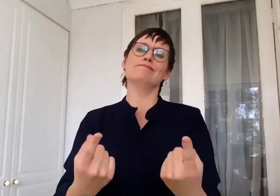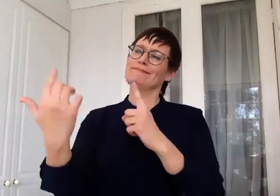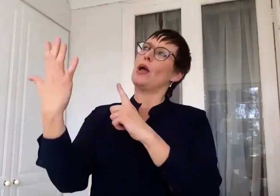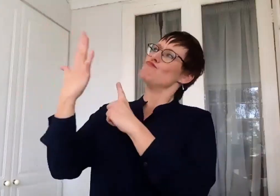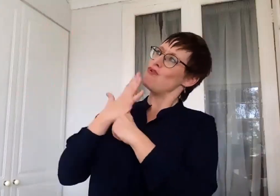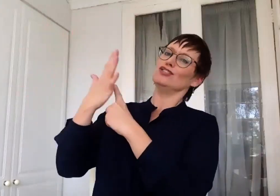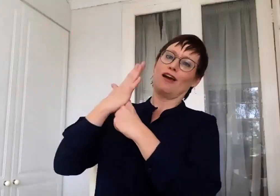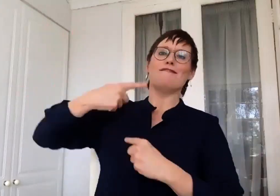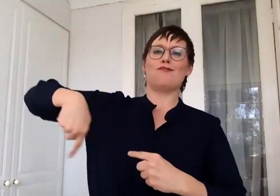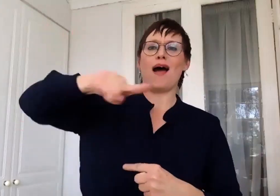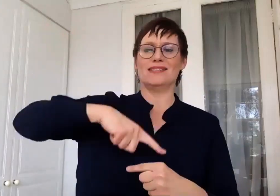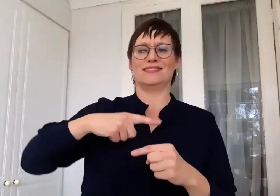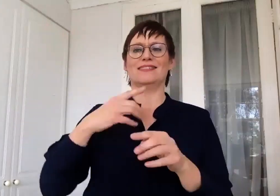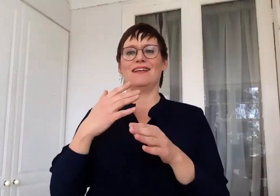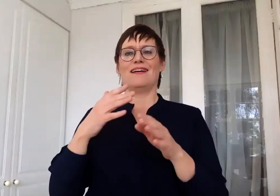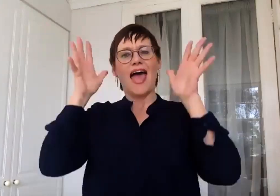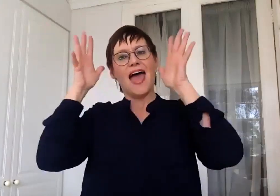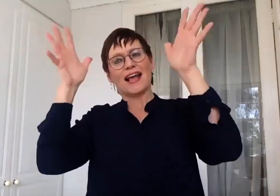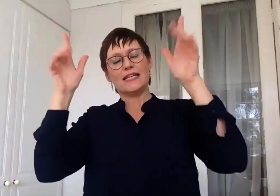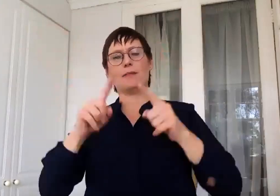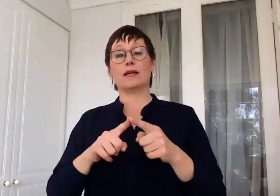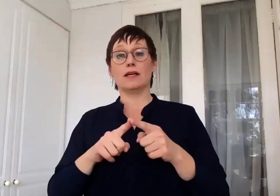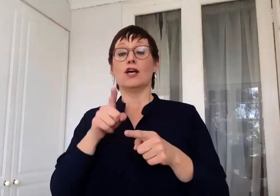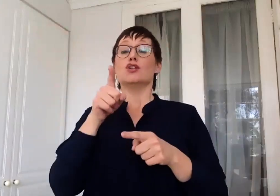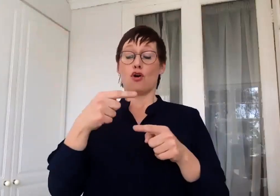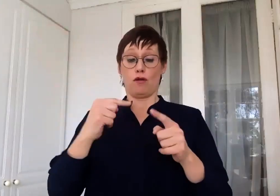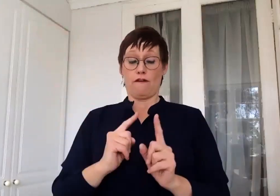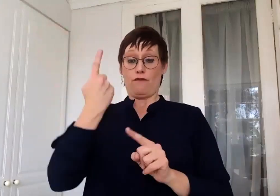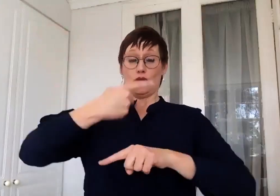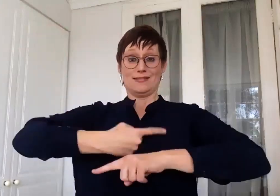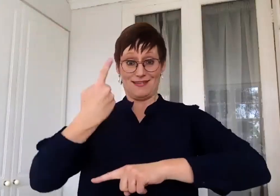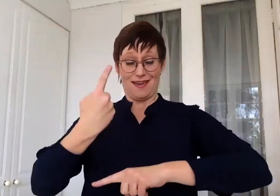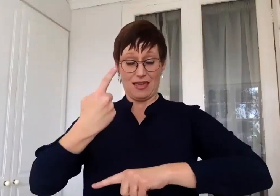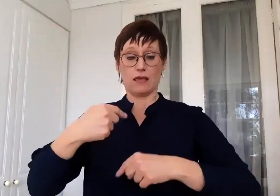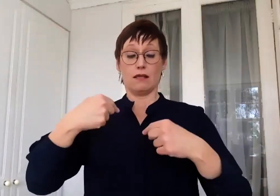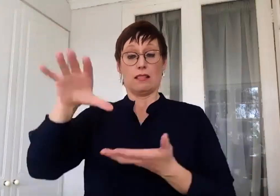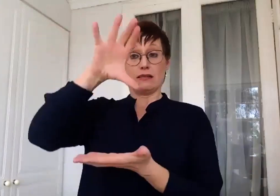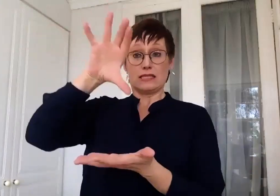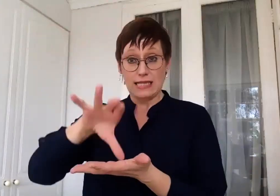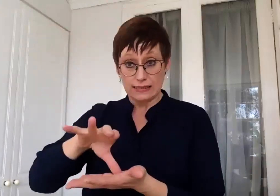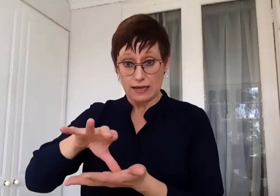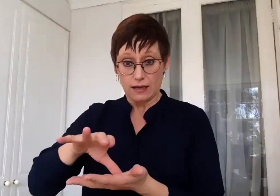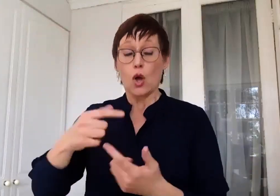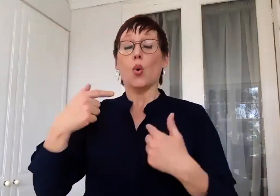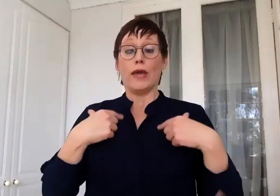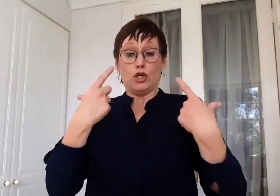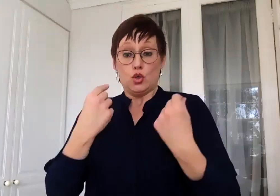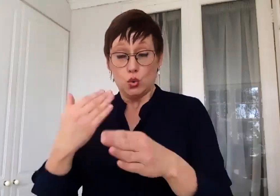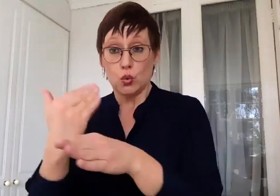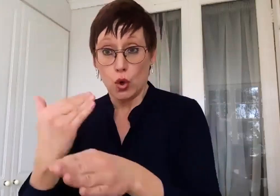as problematic. And so from day one, we have collected data. From day one, we've been extremely interested